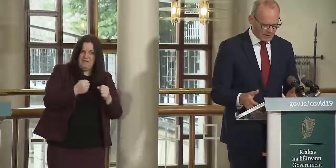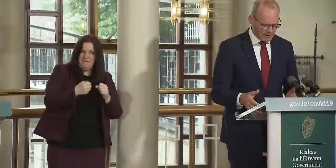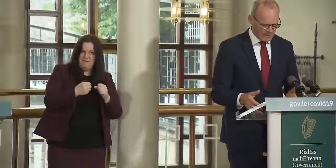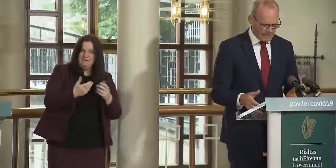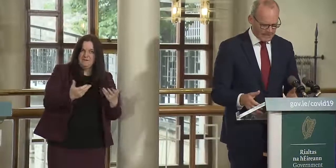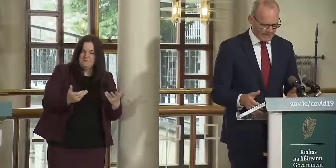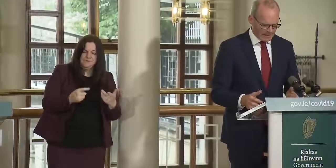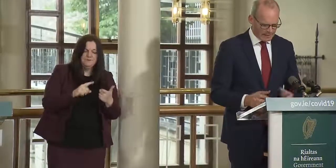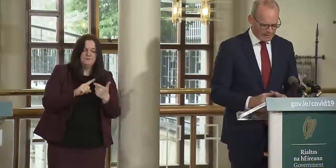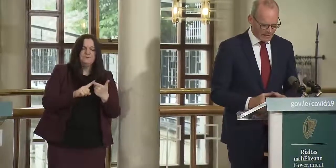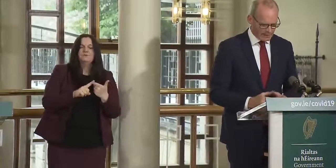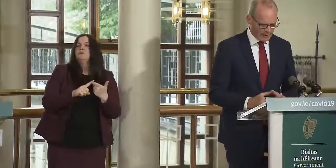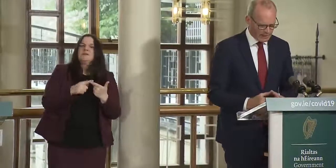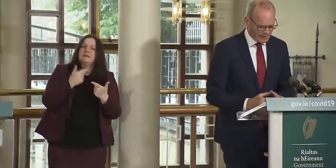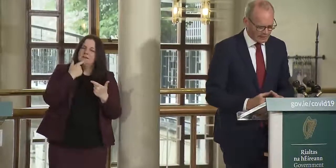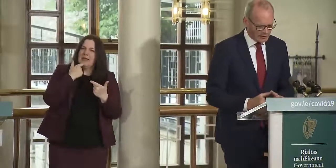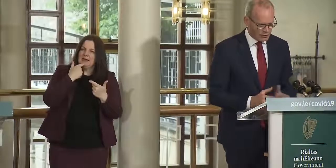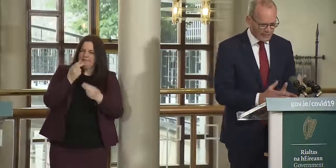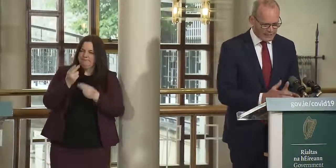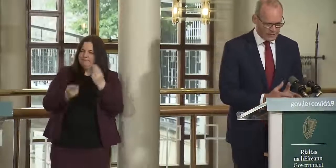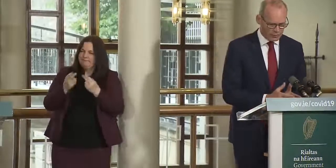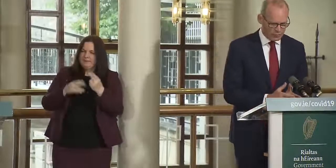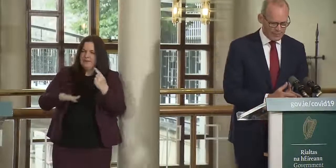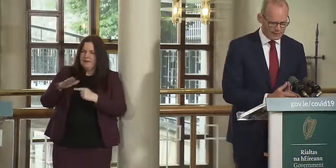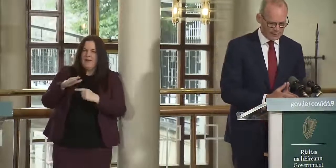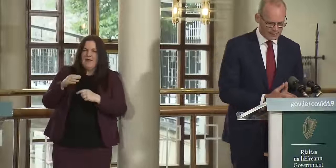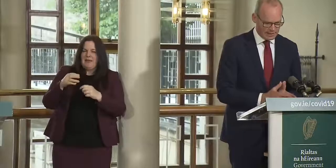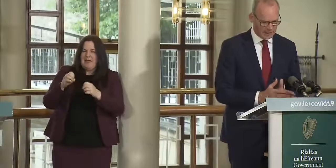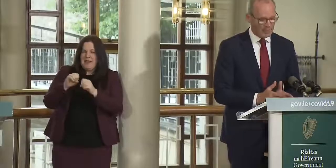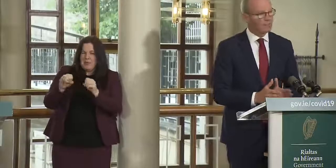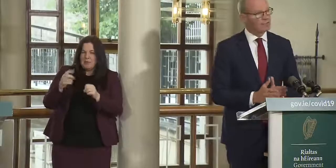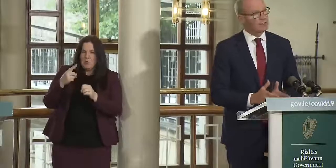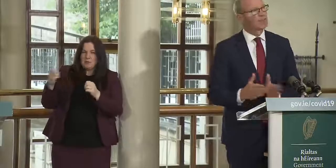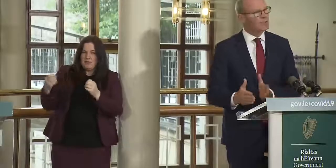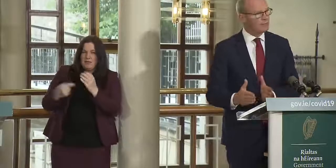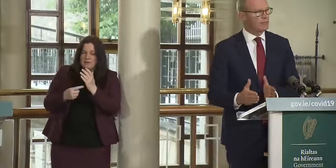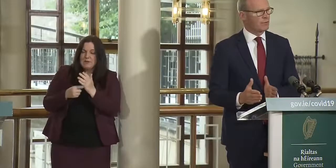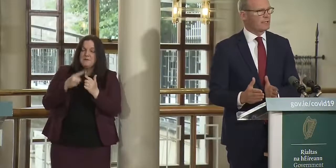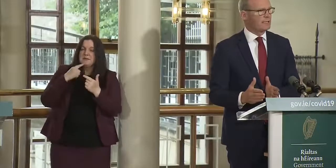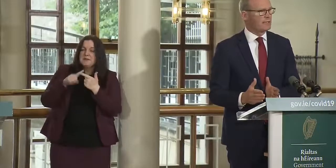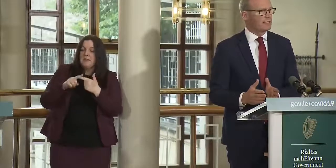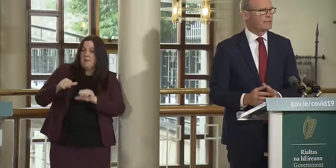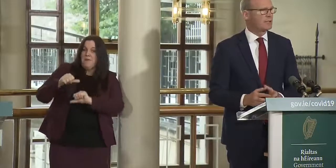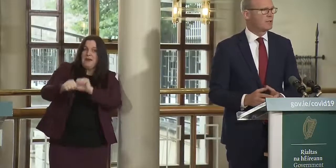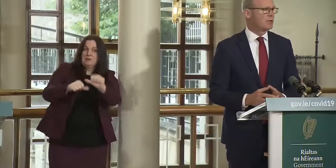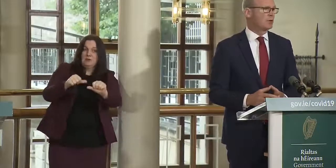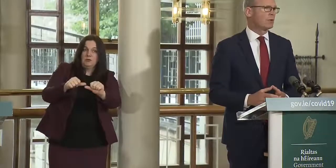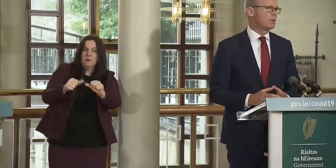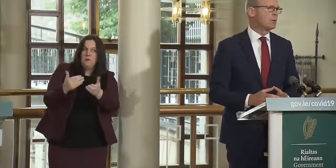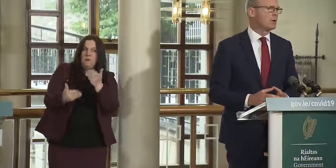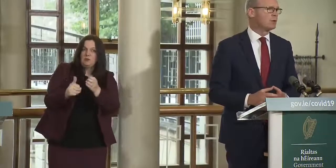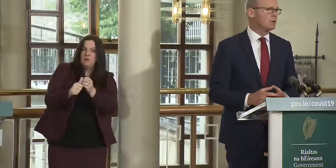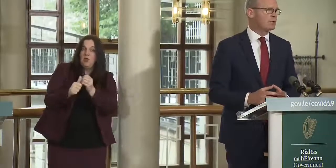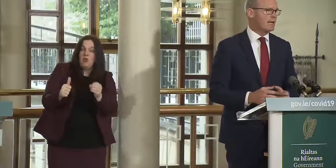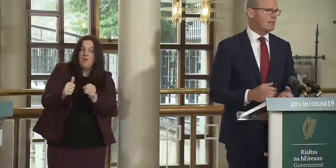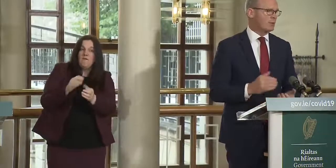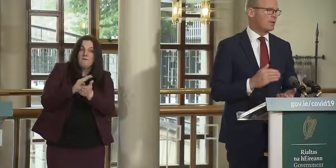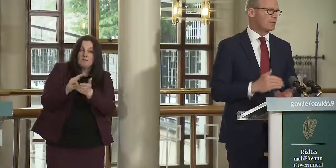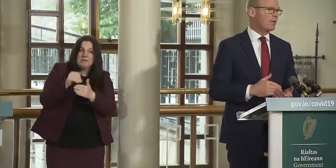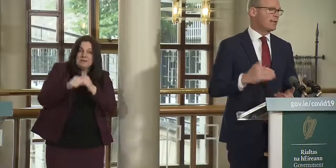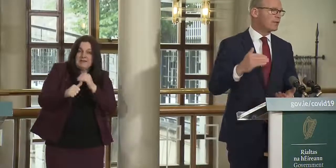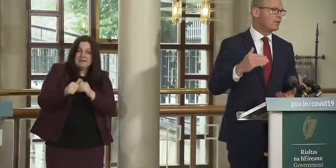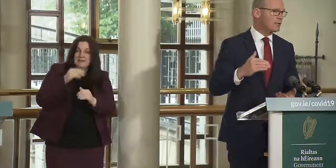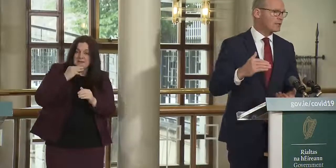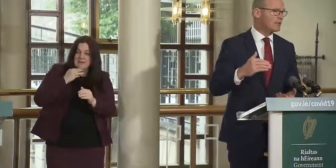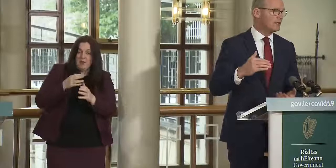second uh criteria is the trend in new cases in comparison to the previous 14 days so in other words we want to understand